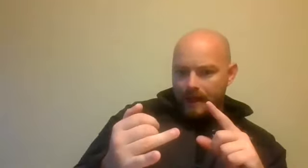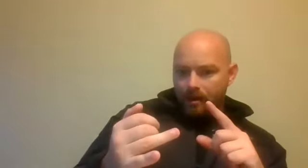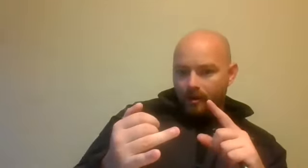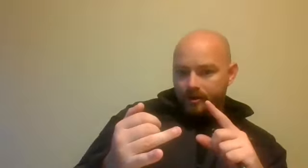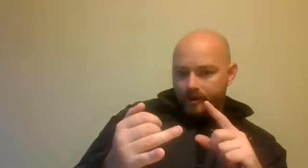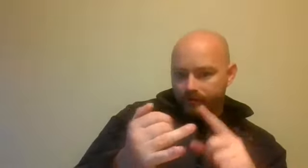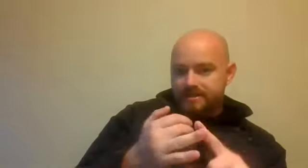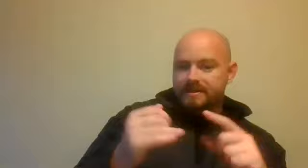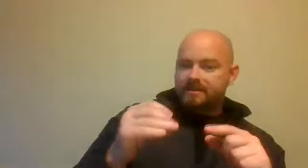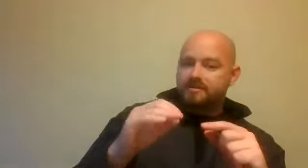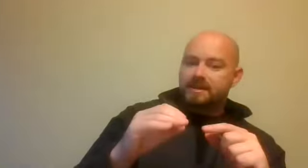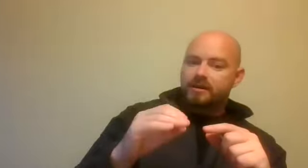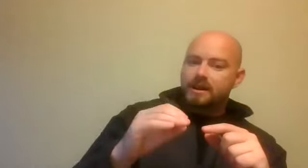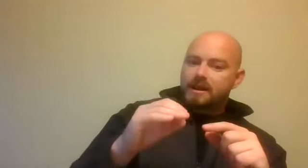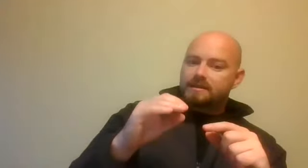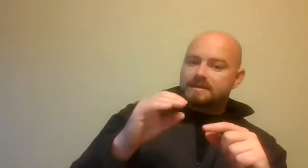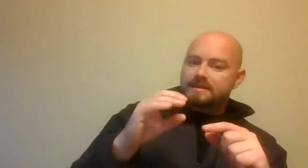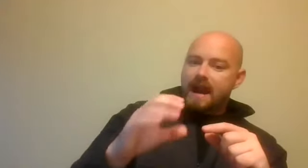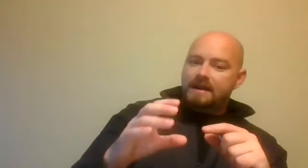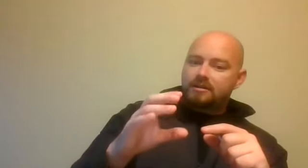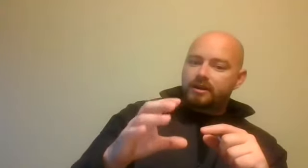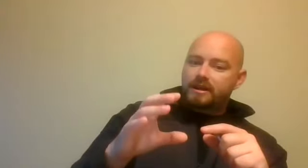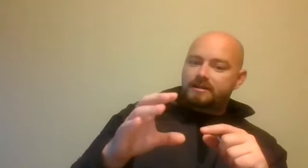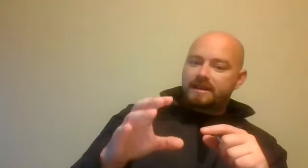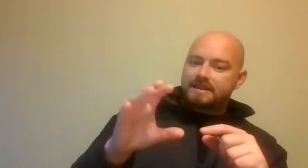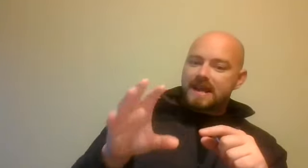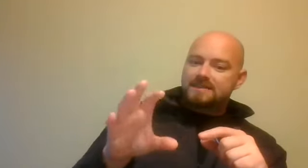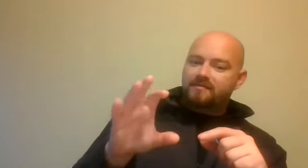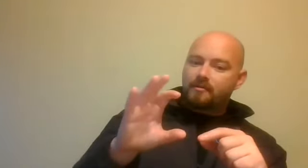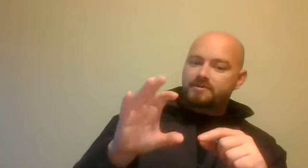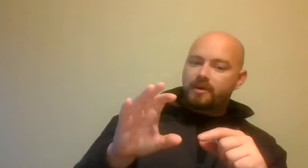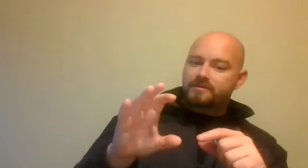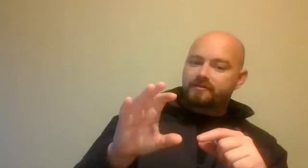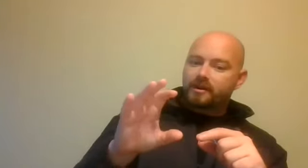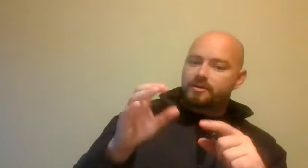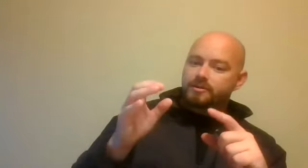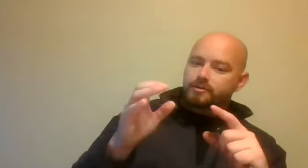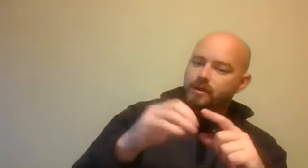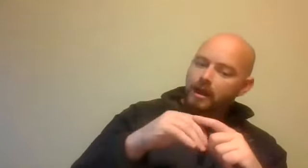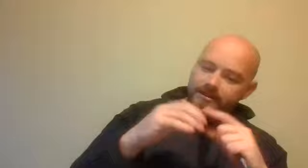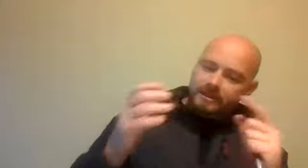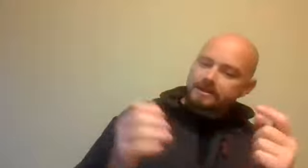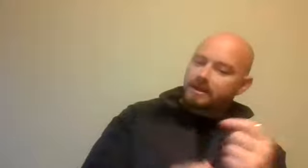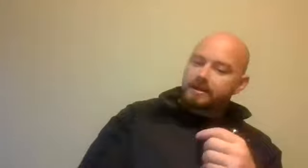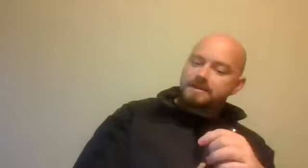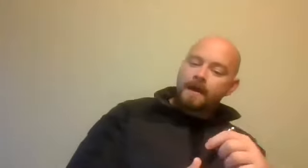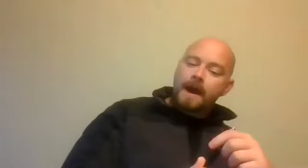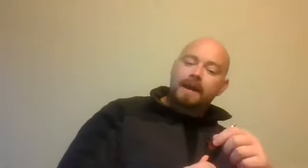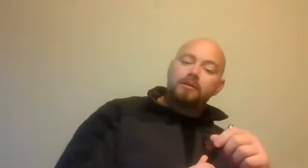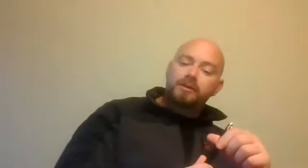or whether you're in risk, et cetera, et cetera, start looking at things less from responsive. I go into lots and lots of clients, and I look